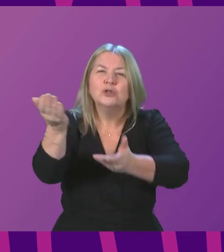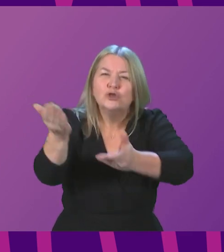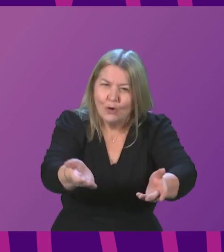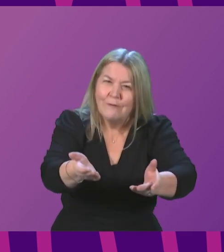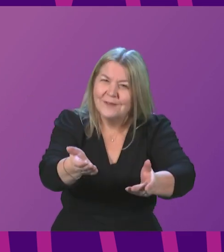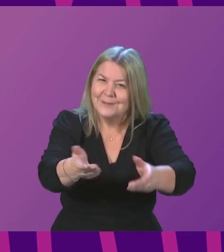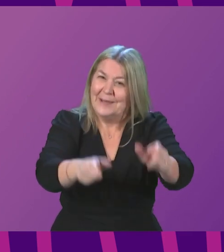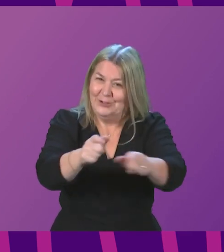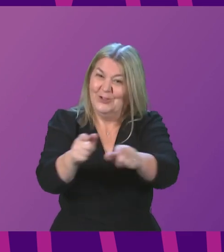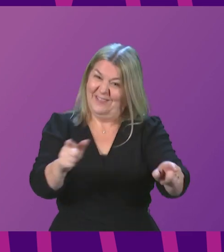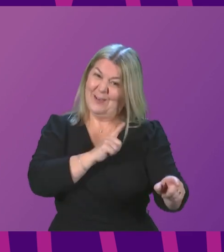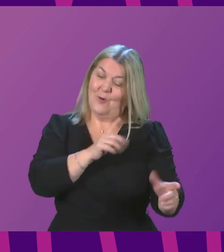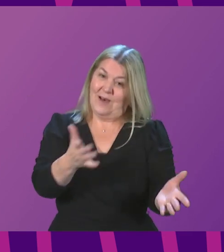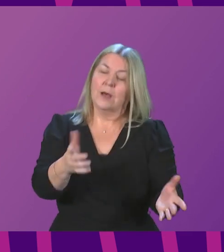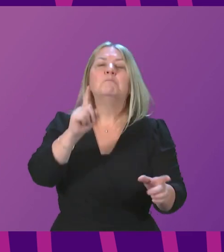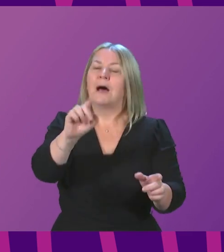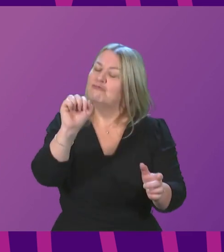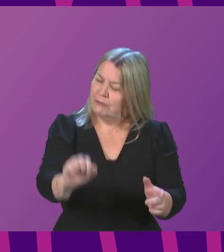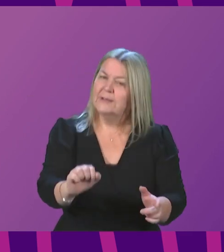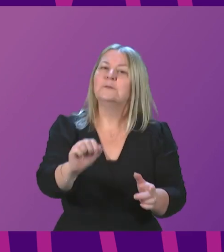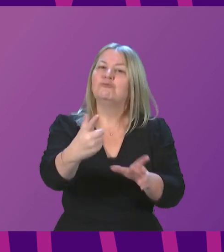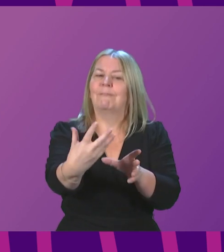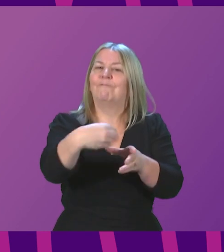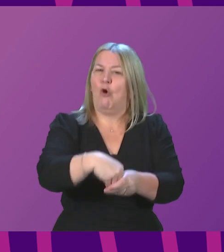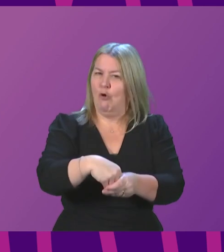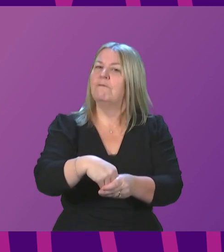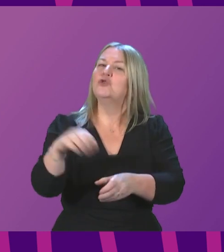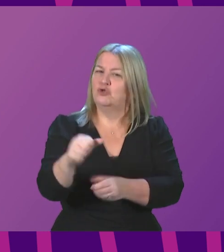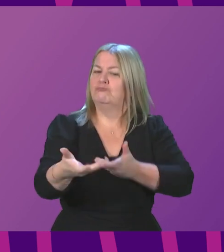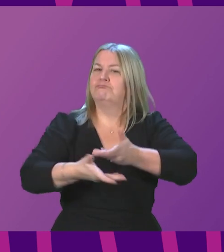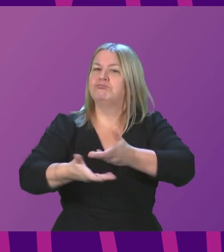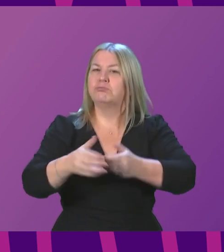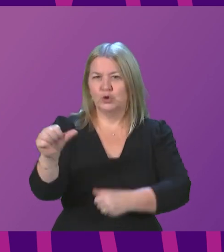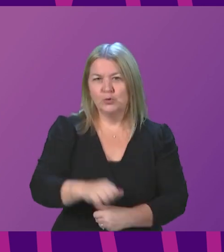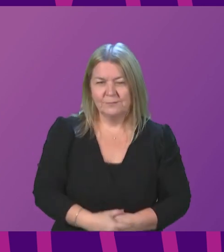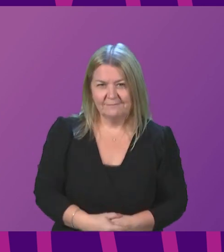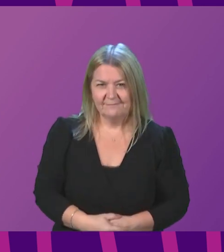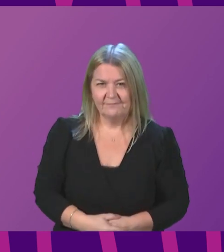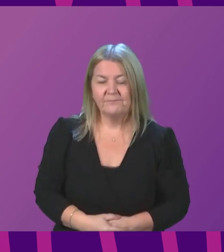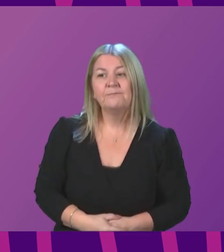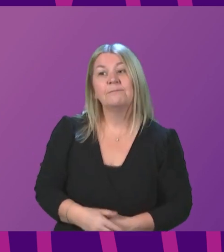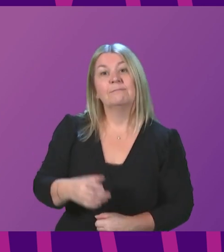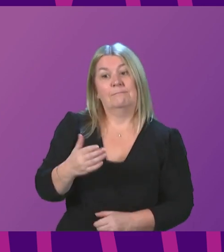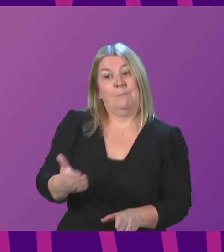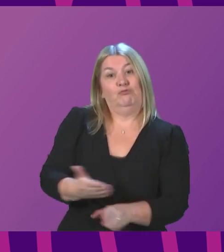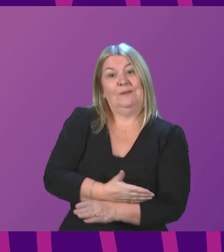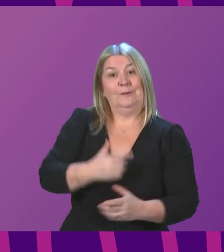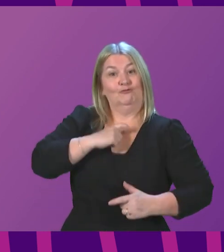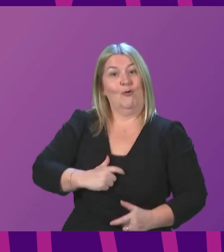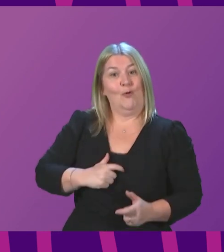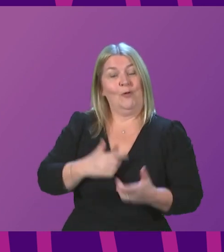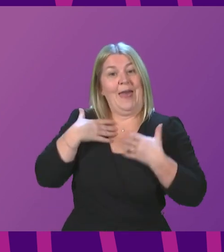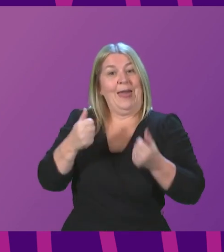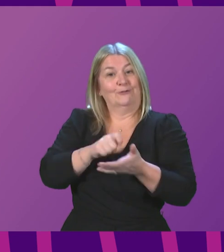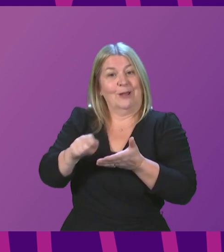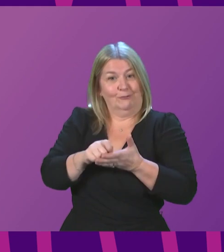it should be fully involved in making those decisions. When I previously did the job of Hamza Yousaf and was Health Secretary, that was